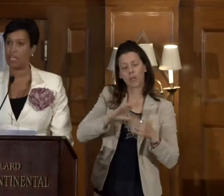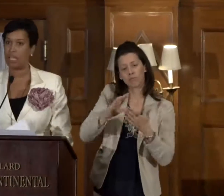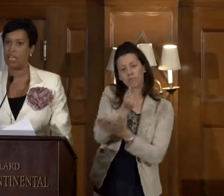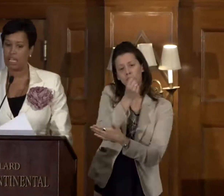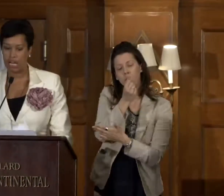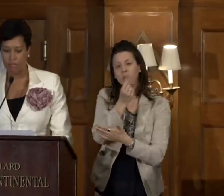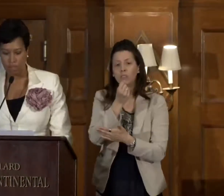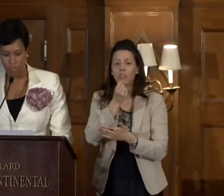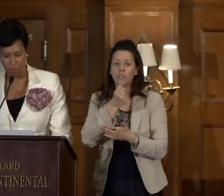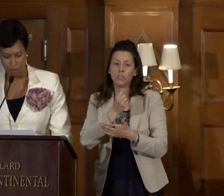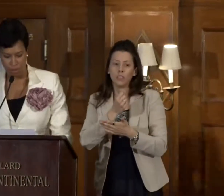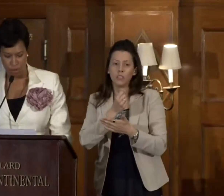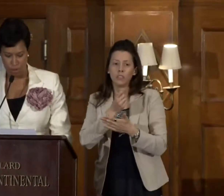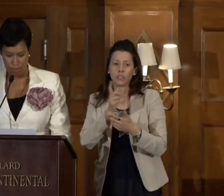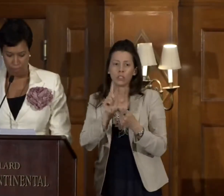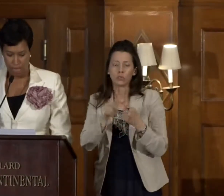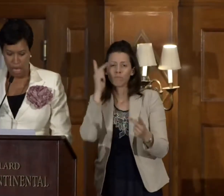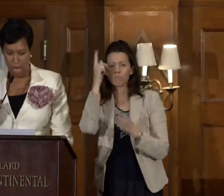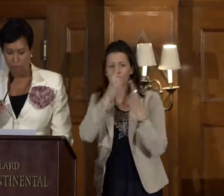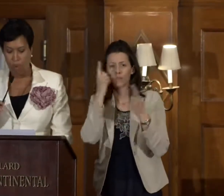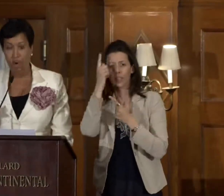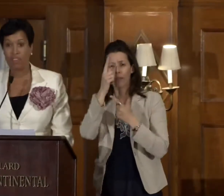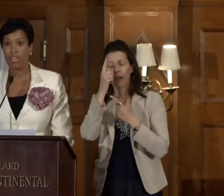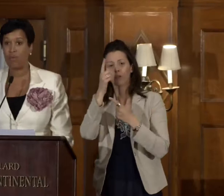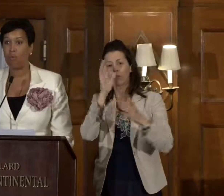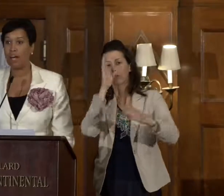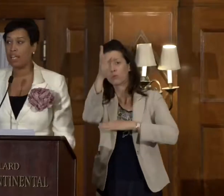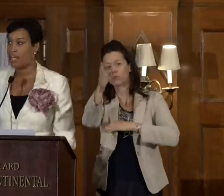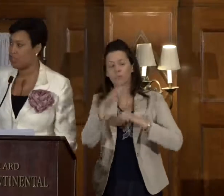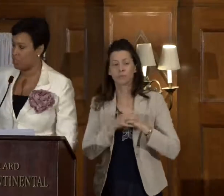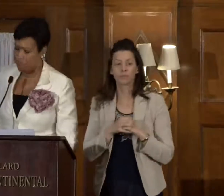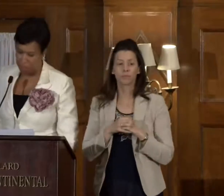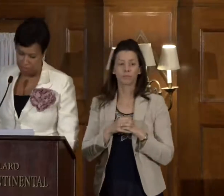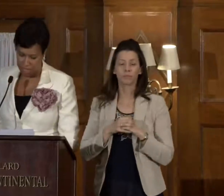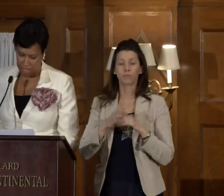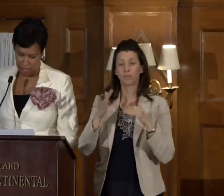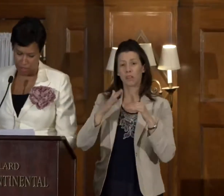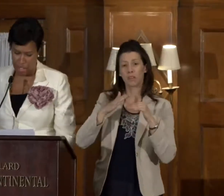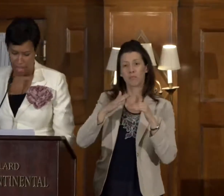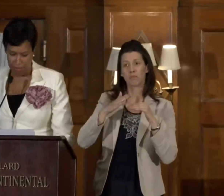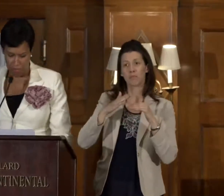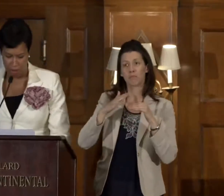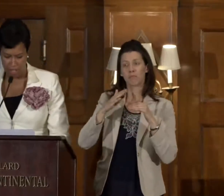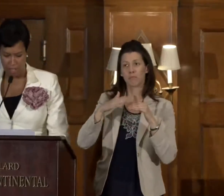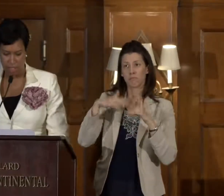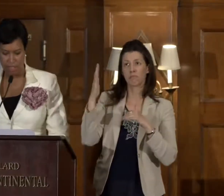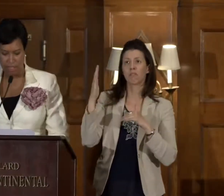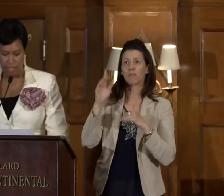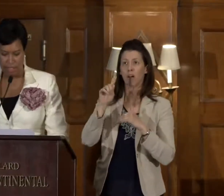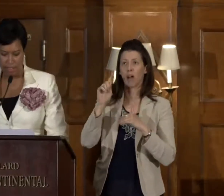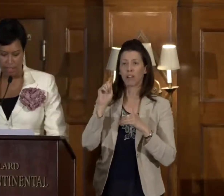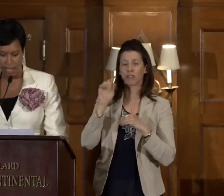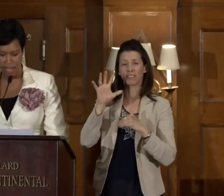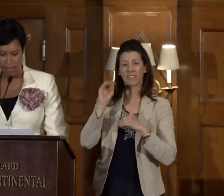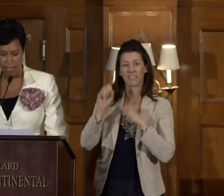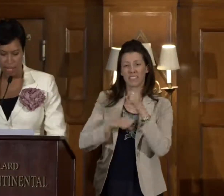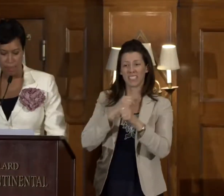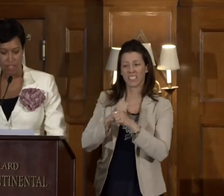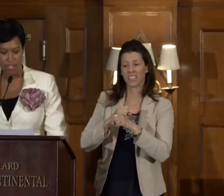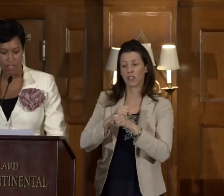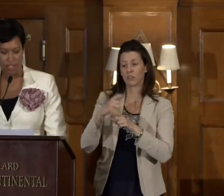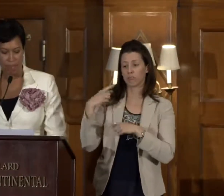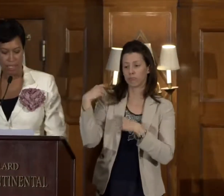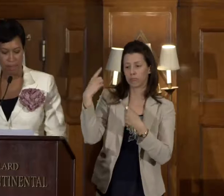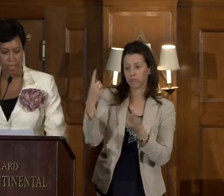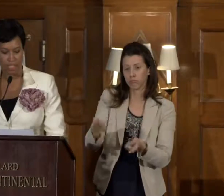opportunity to look to the future. More than 150 years after President Lincoln signed the